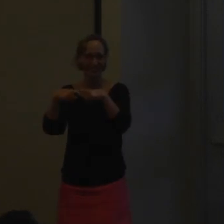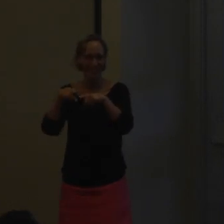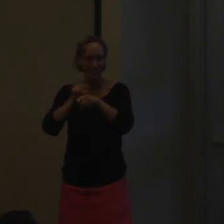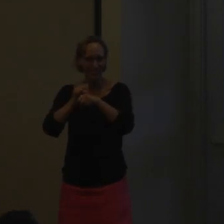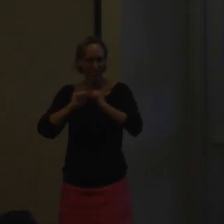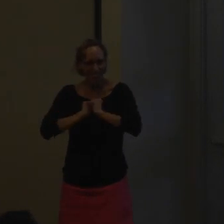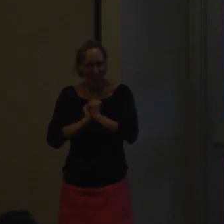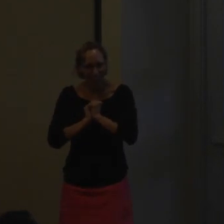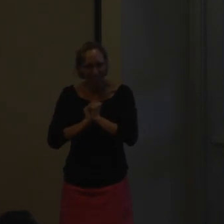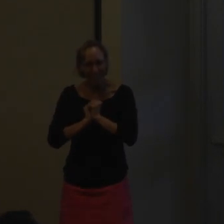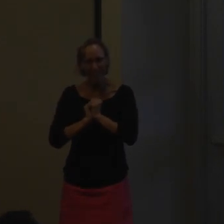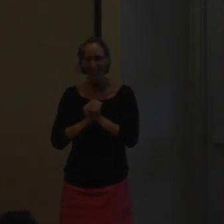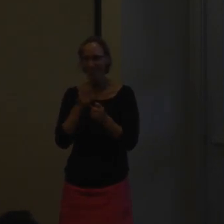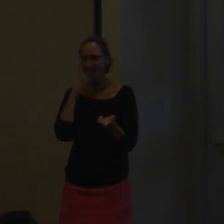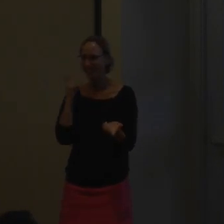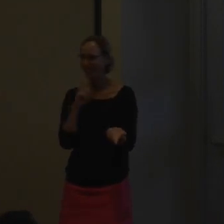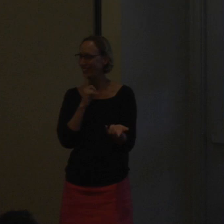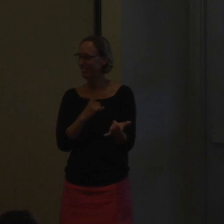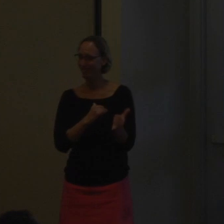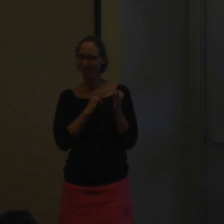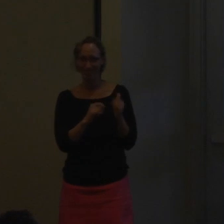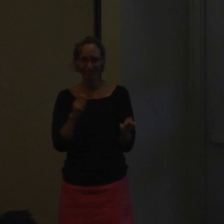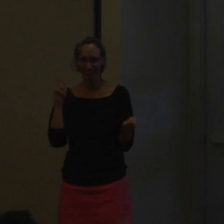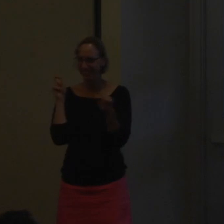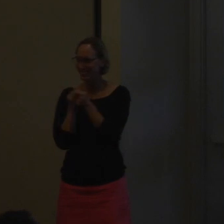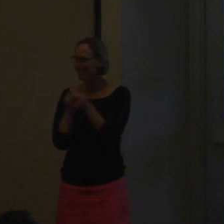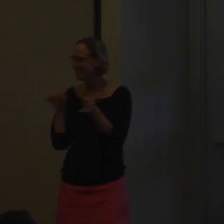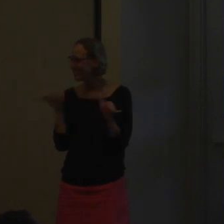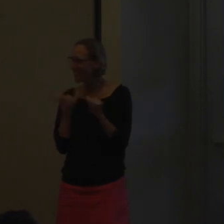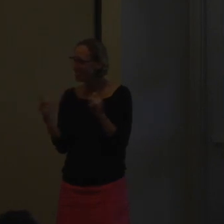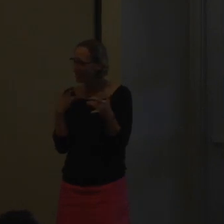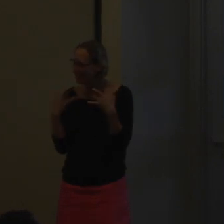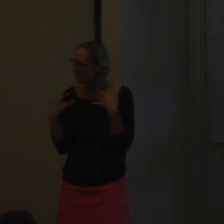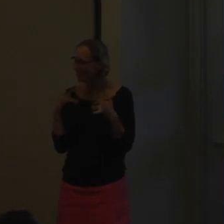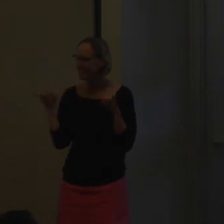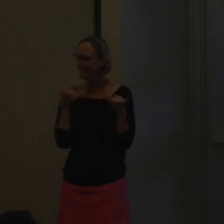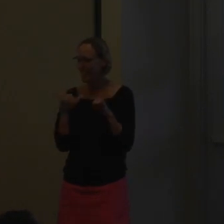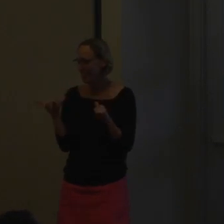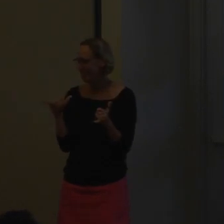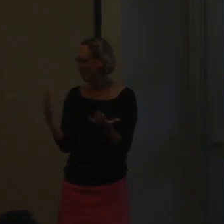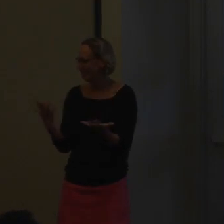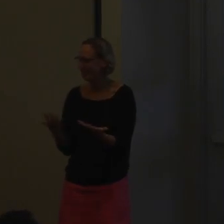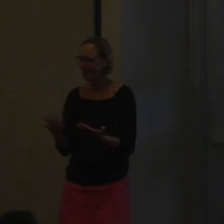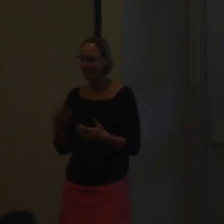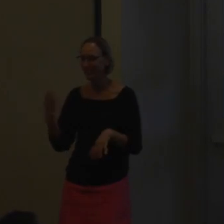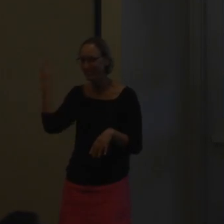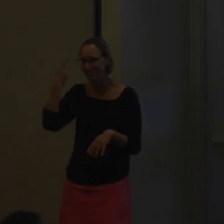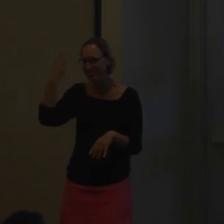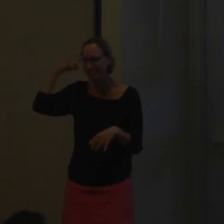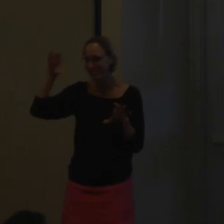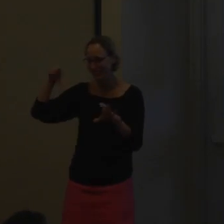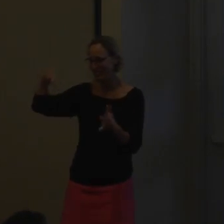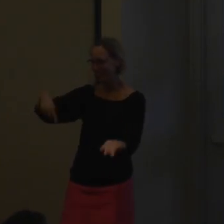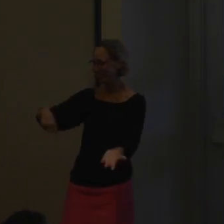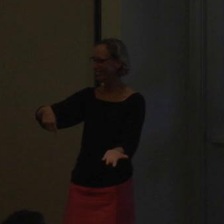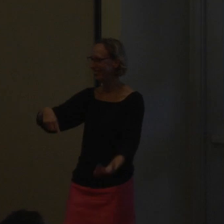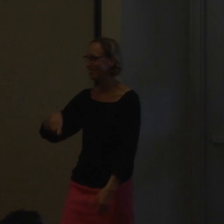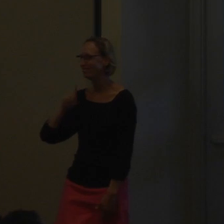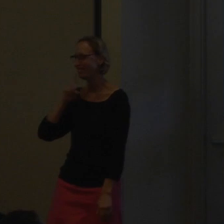like we're parallel and we should intersect at some point and work together because they're almost identical and so this is the